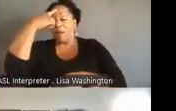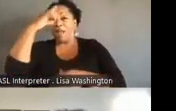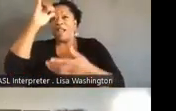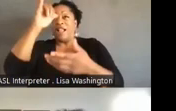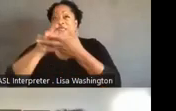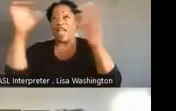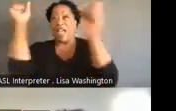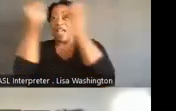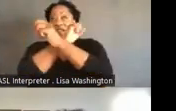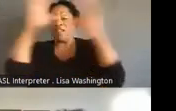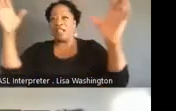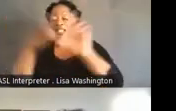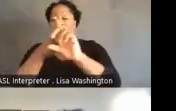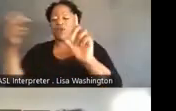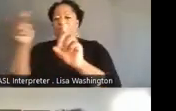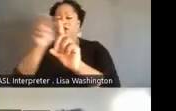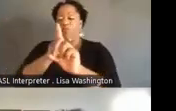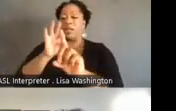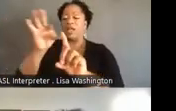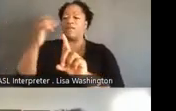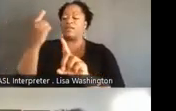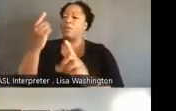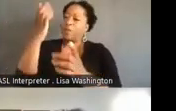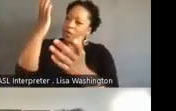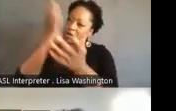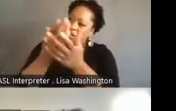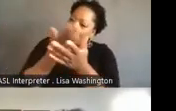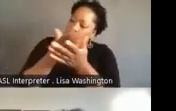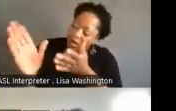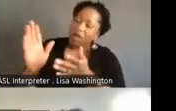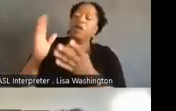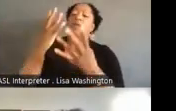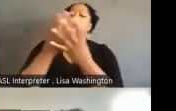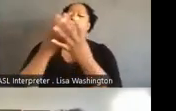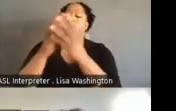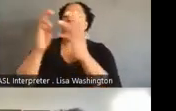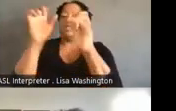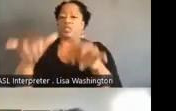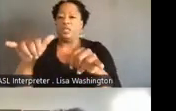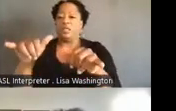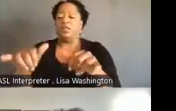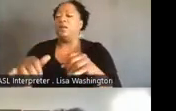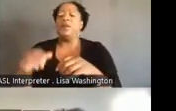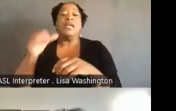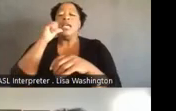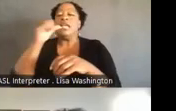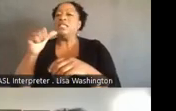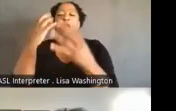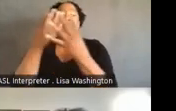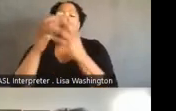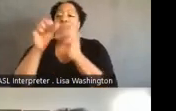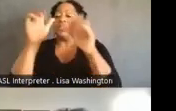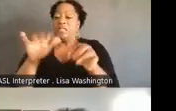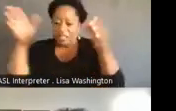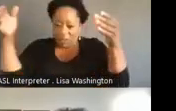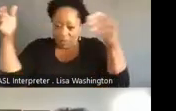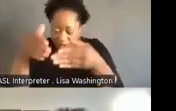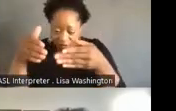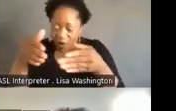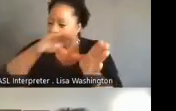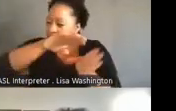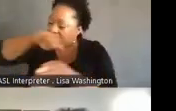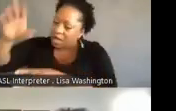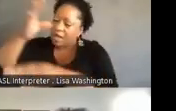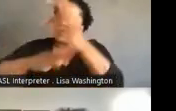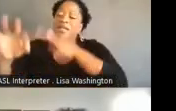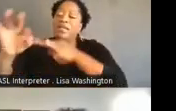one that does not center the prison industrial complex as the center of gravity, and that articulates how we